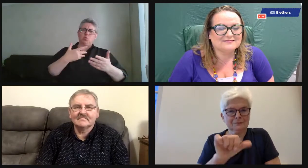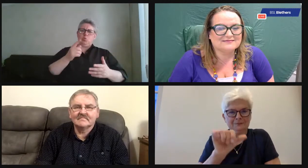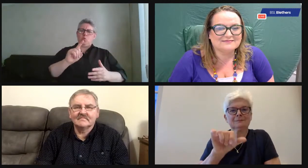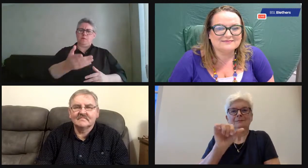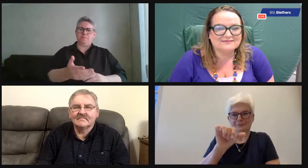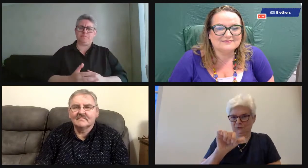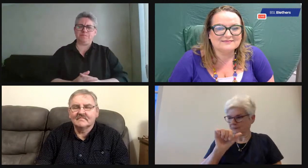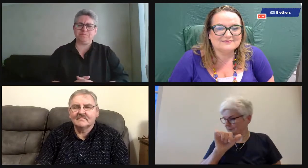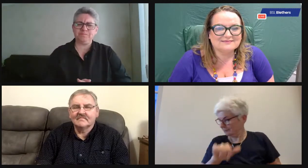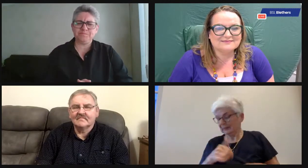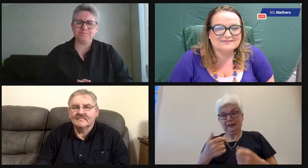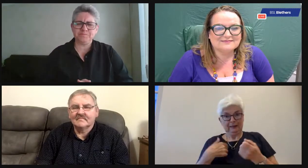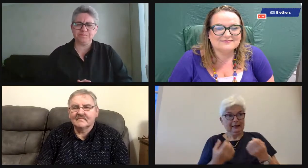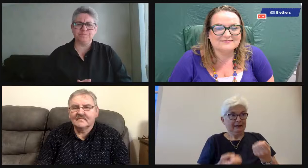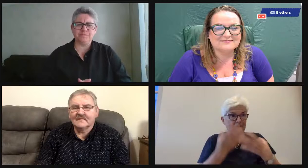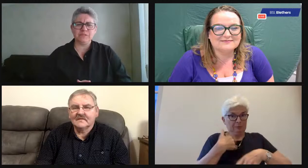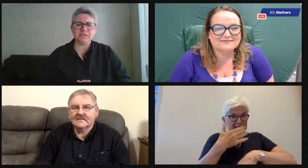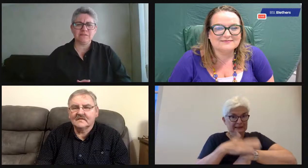But what did they kind of give you really?